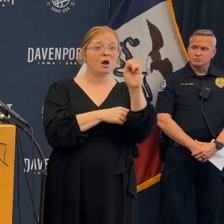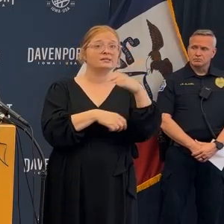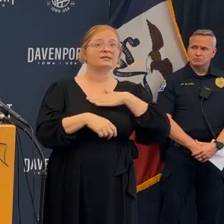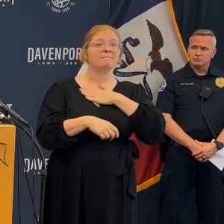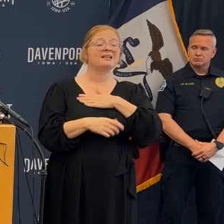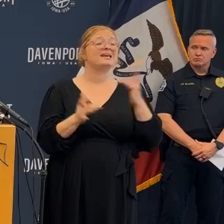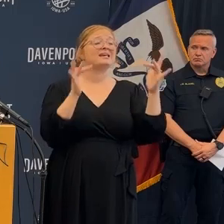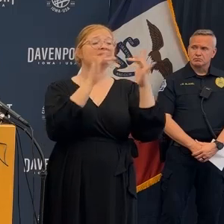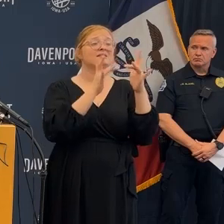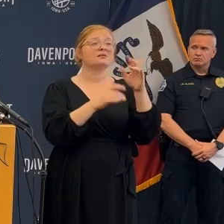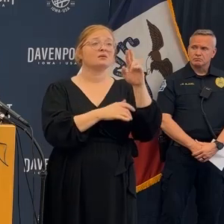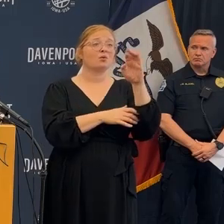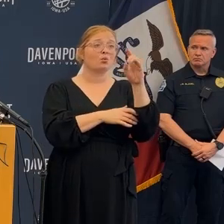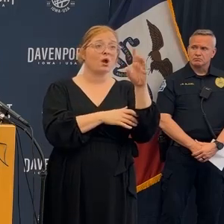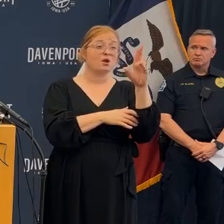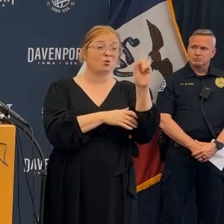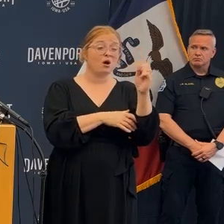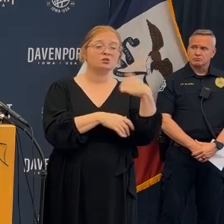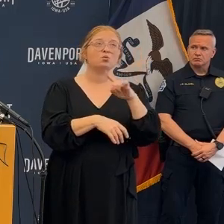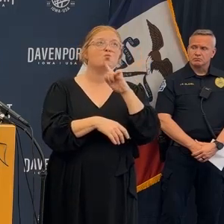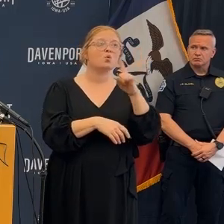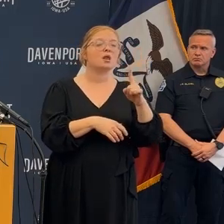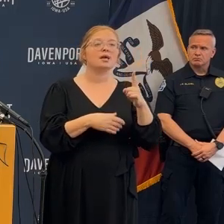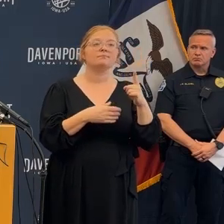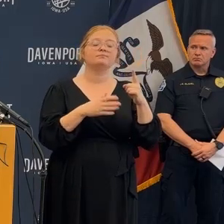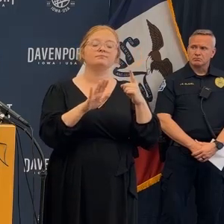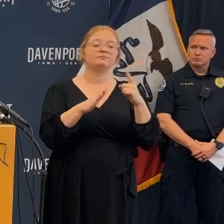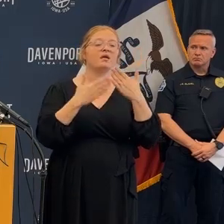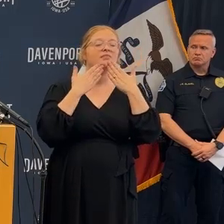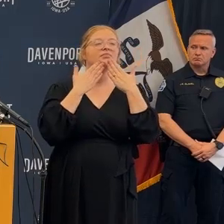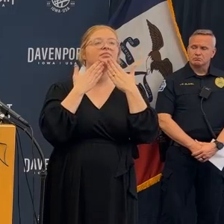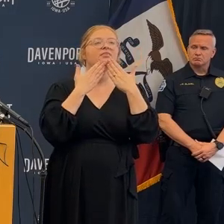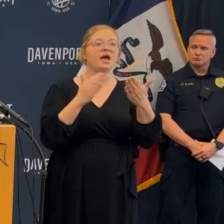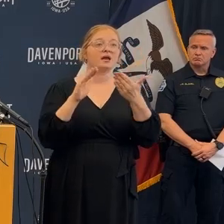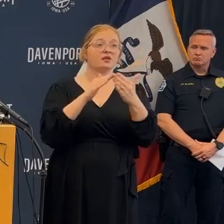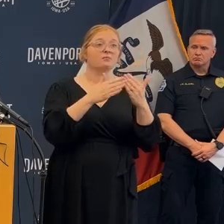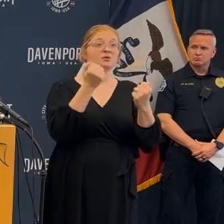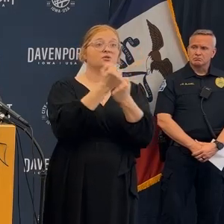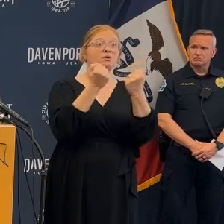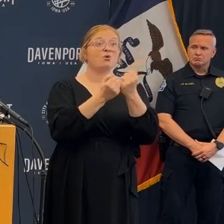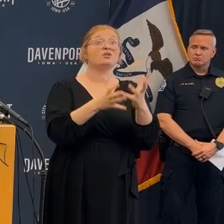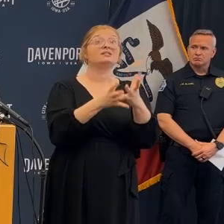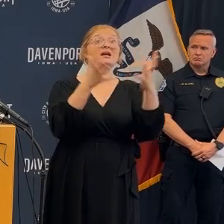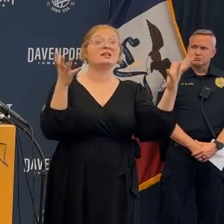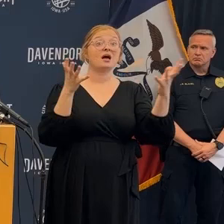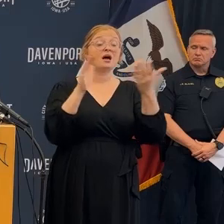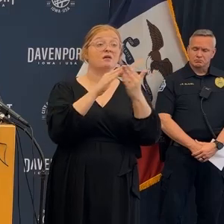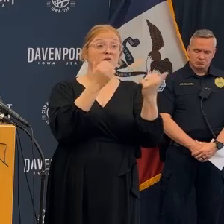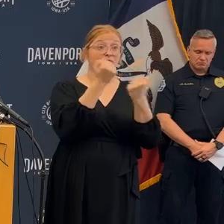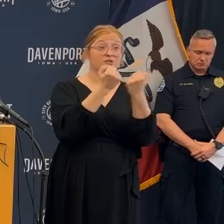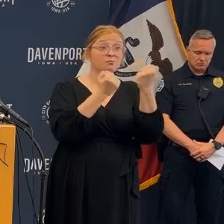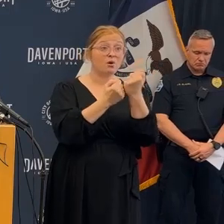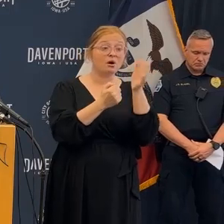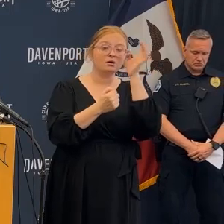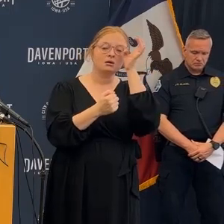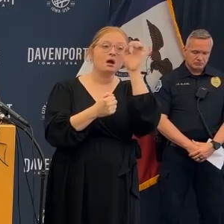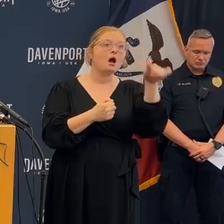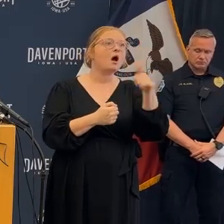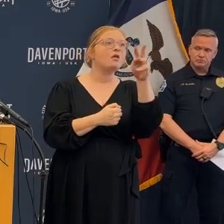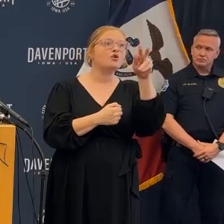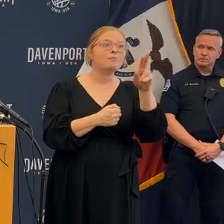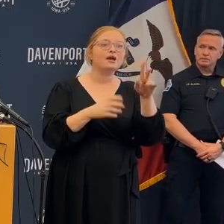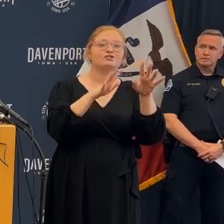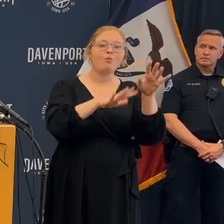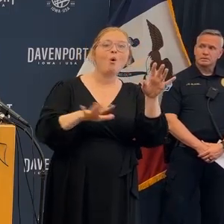displaced folks everything else that's where it needs to go the shelters please reach out to the Red Cross we are